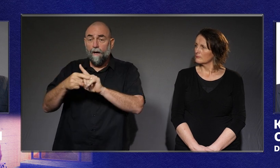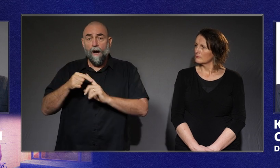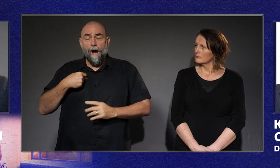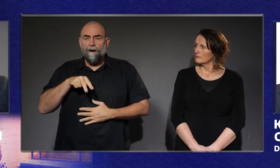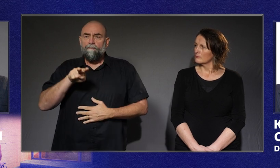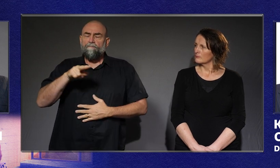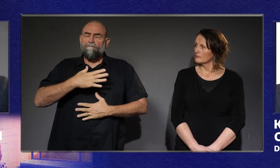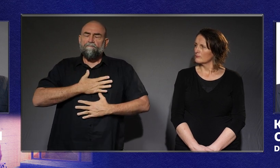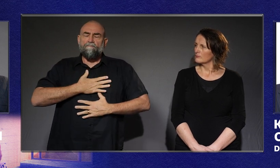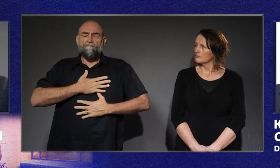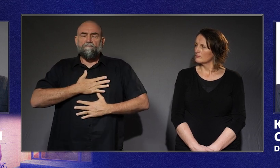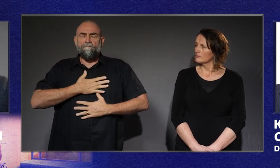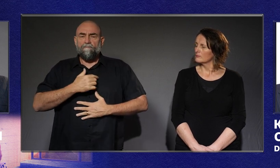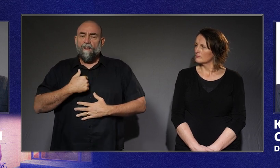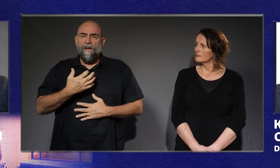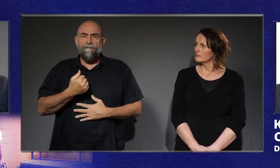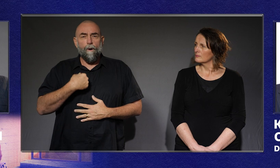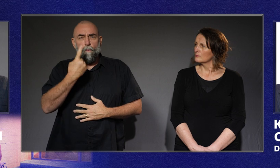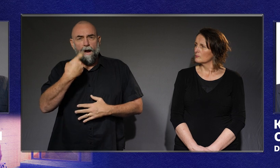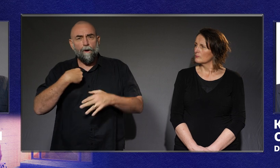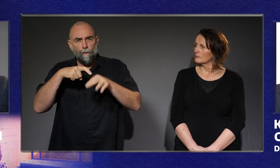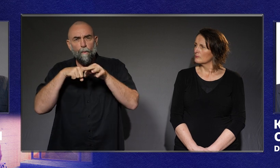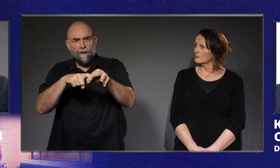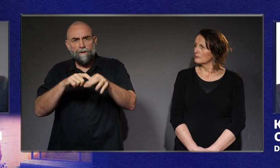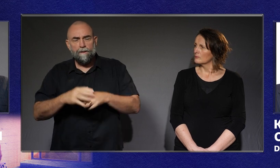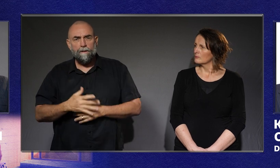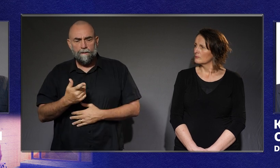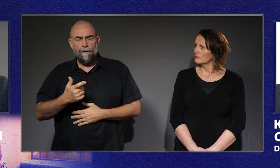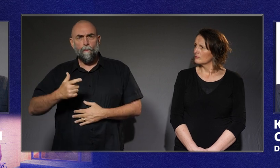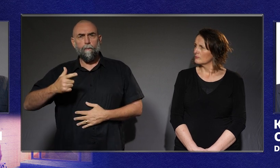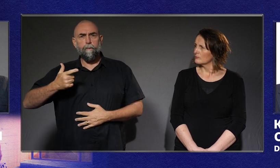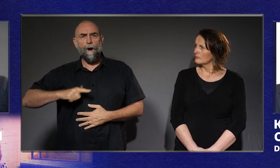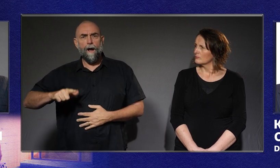And I have one question. Why?